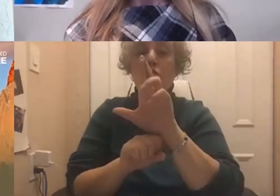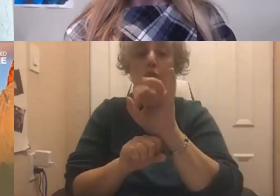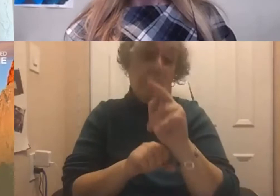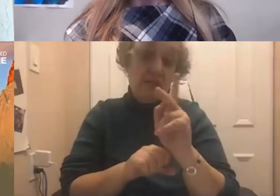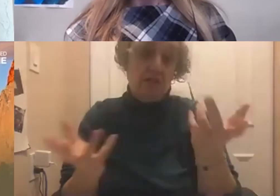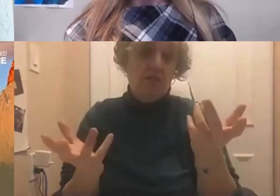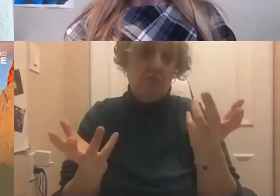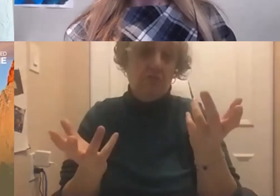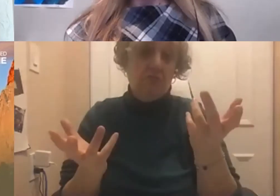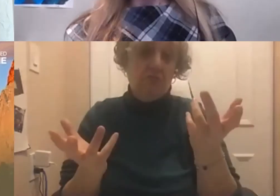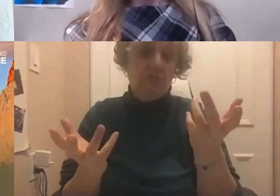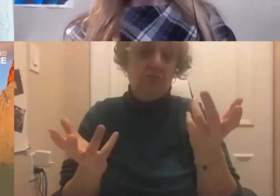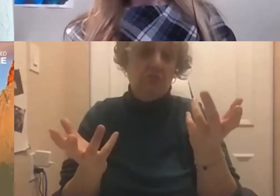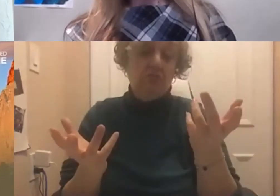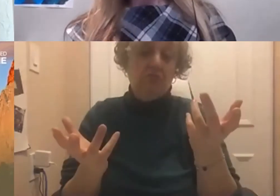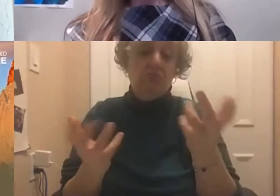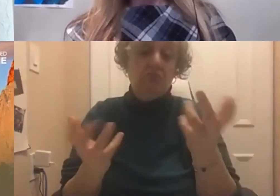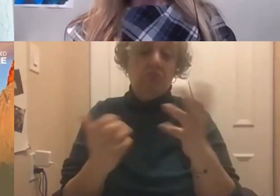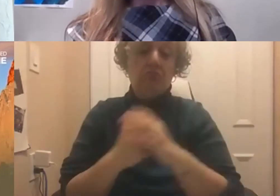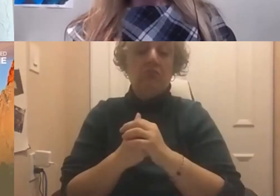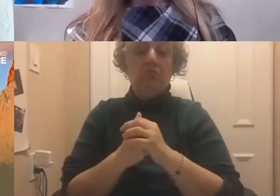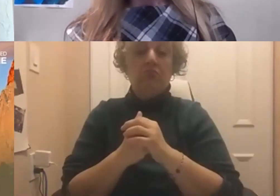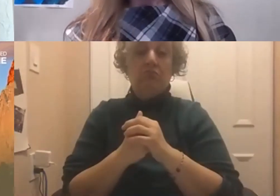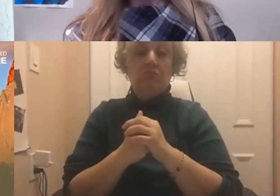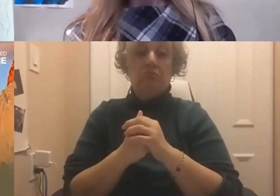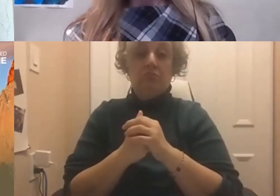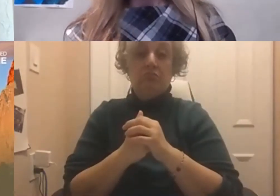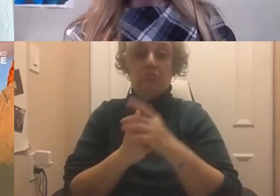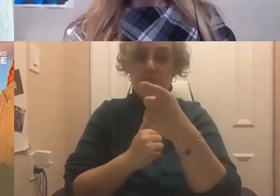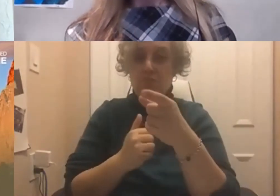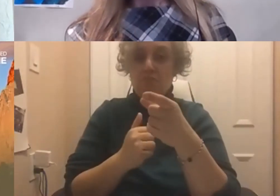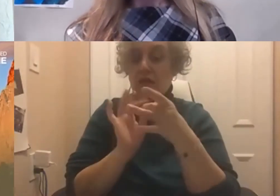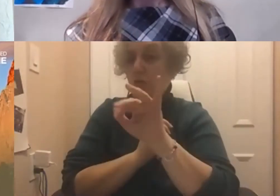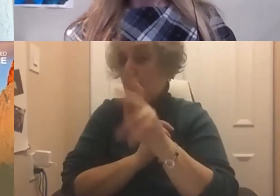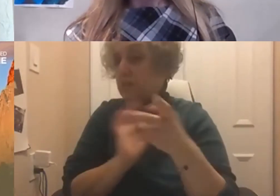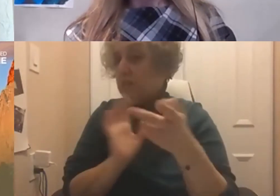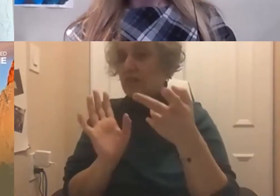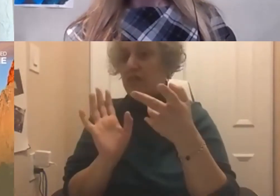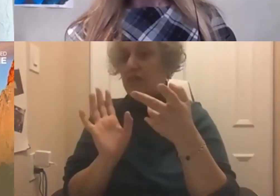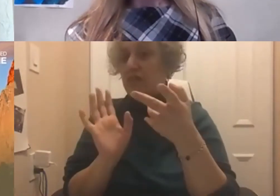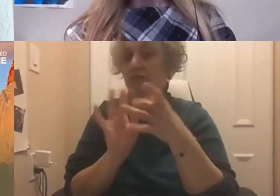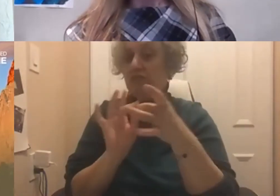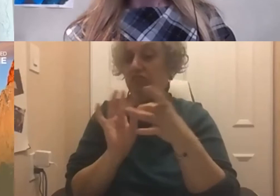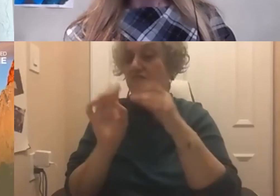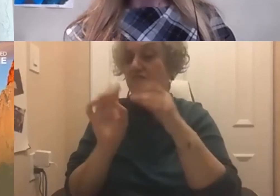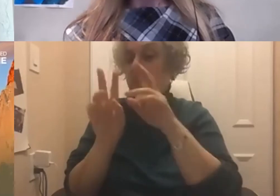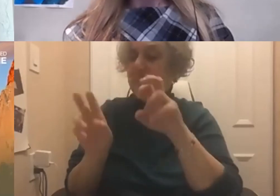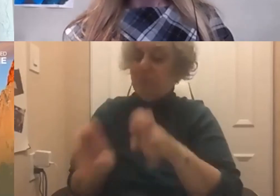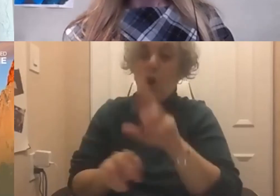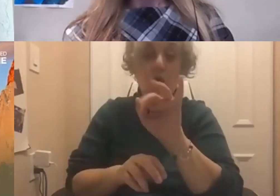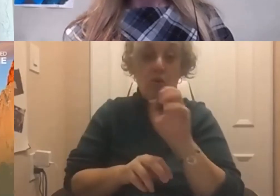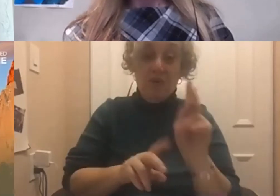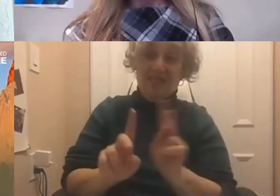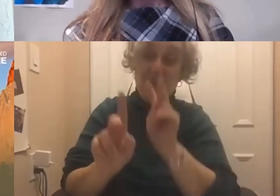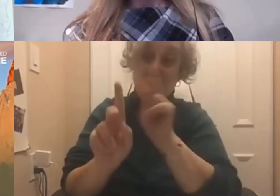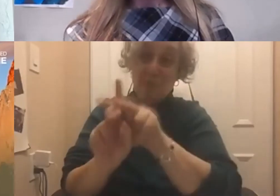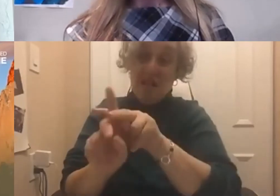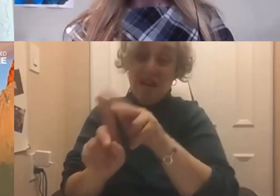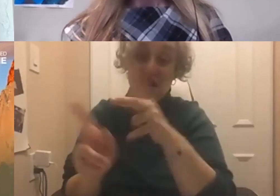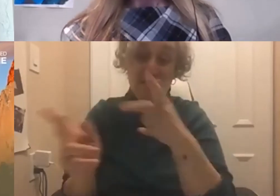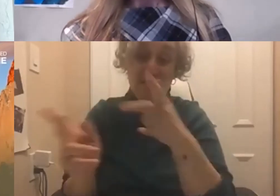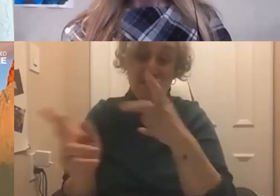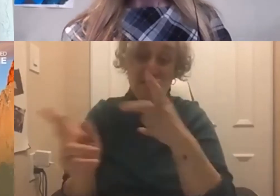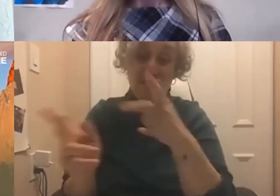And did you want to unpack that a bit more, Rich, the risks when you're working from home?